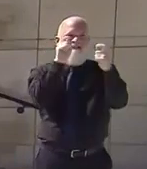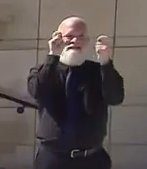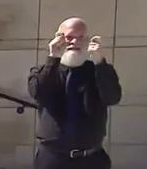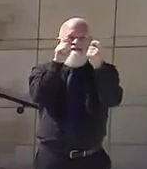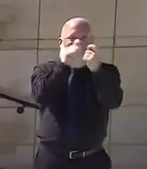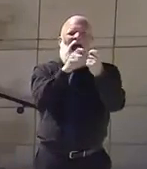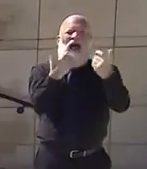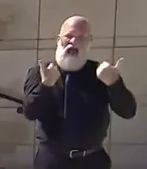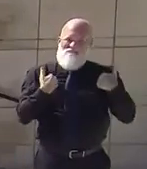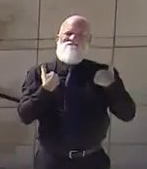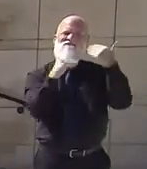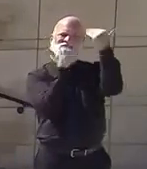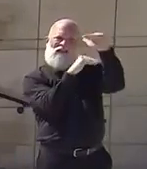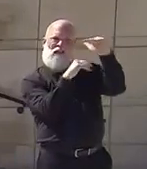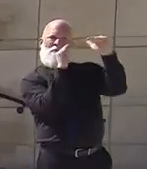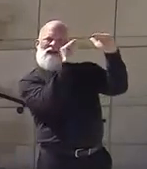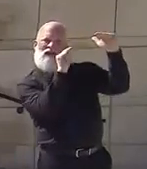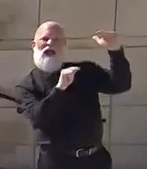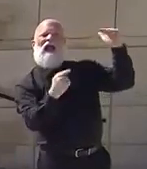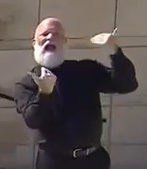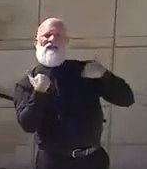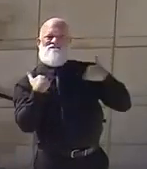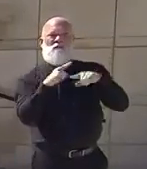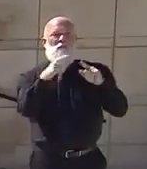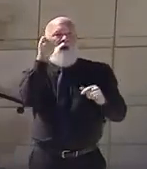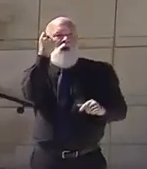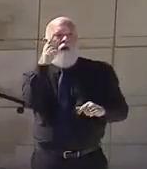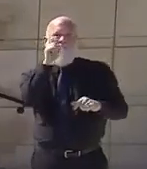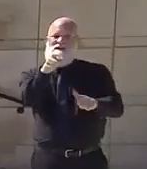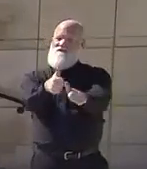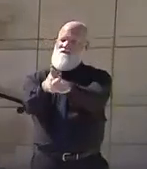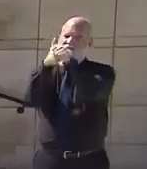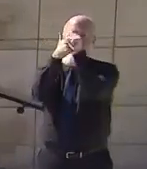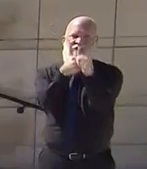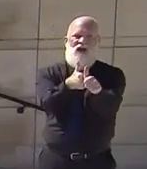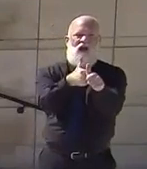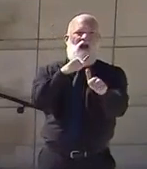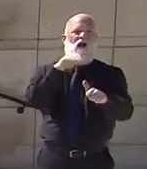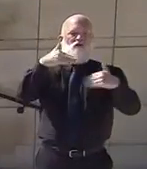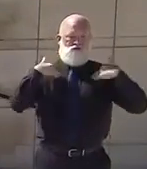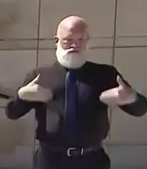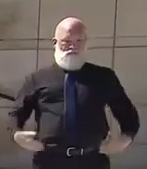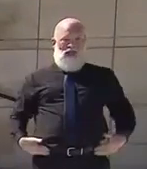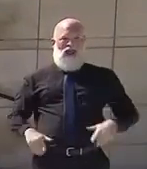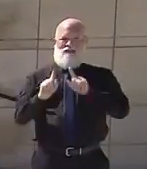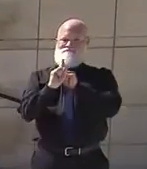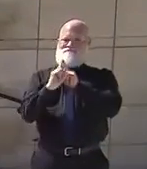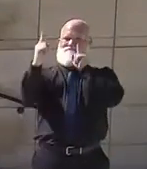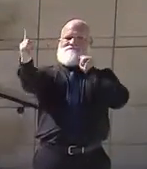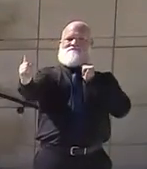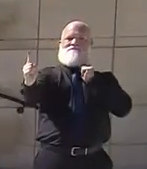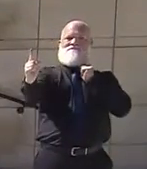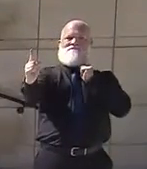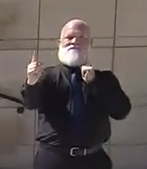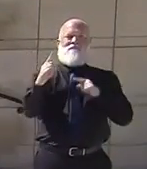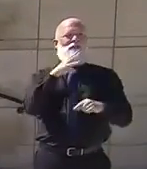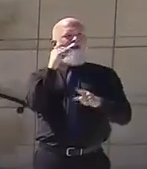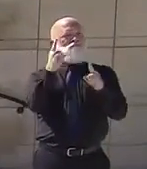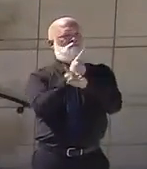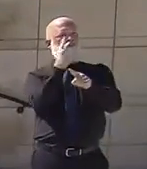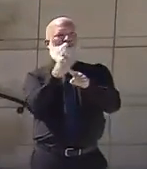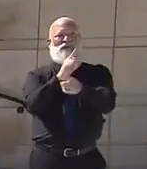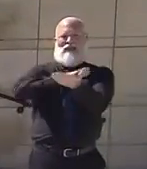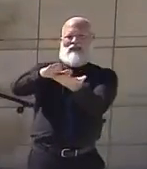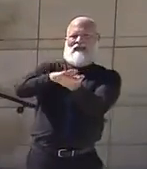adherence to the minimum basic operations, social distancing, and regular sanitation. Minimum